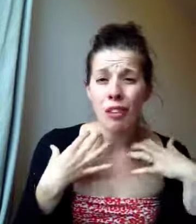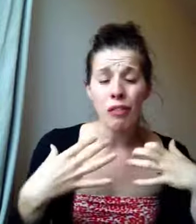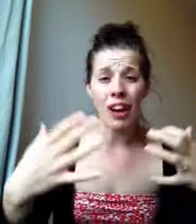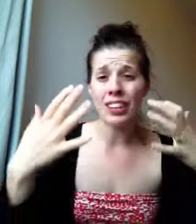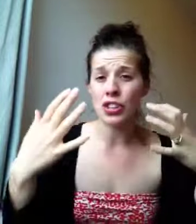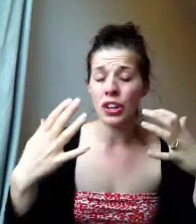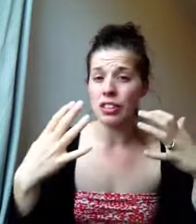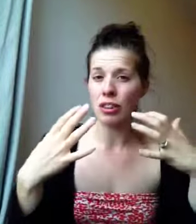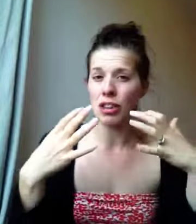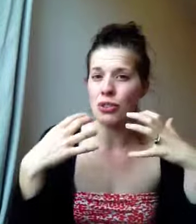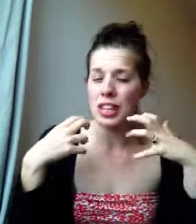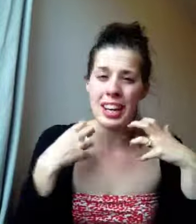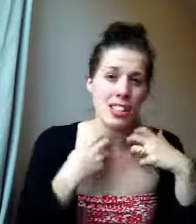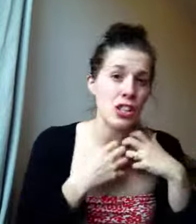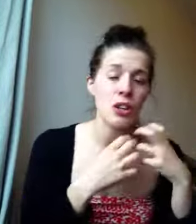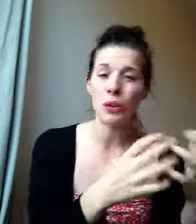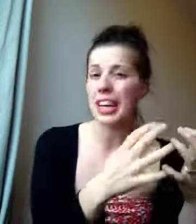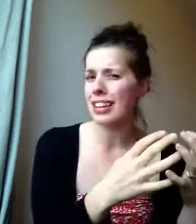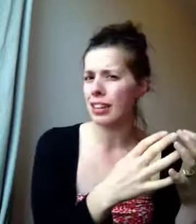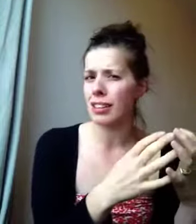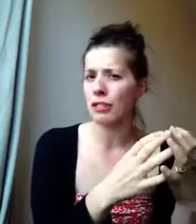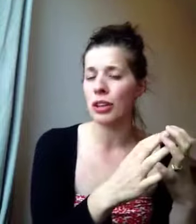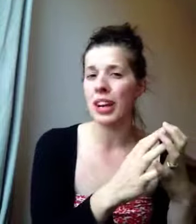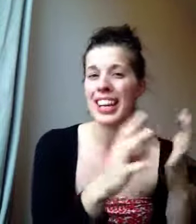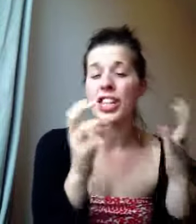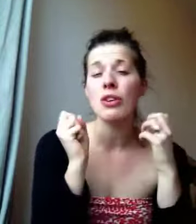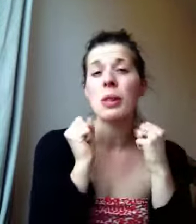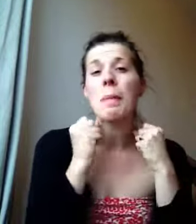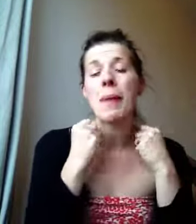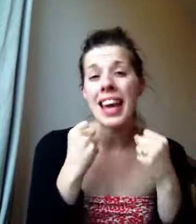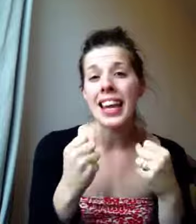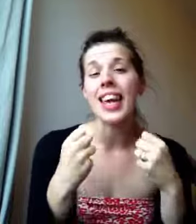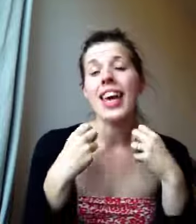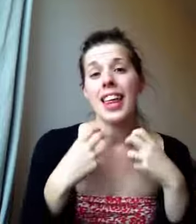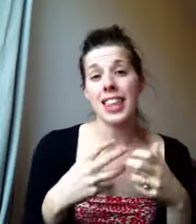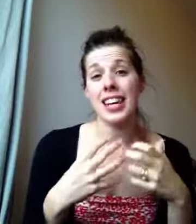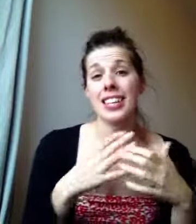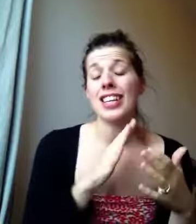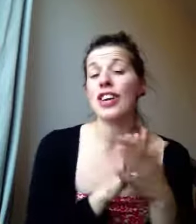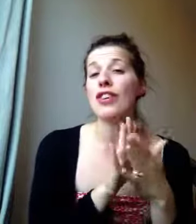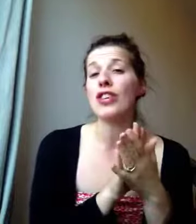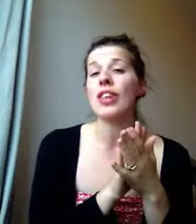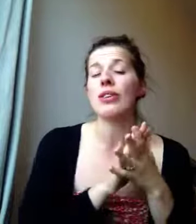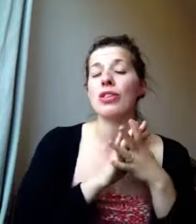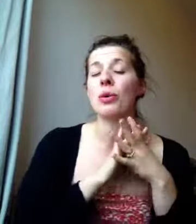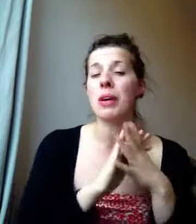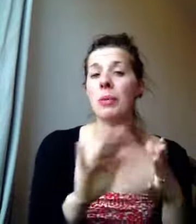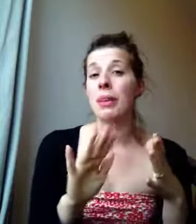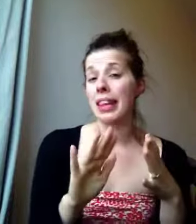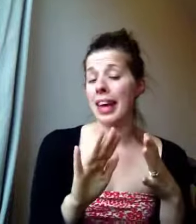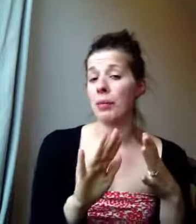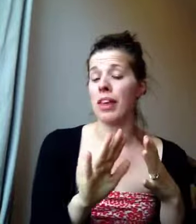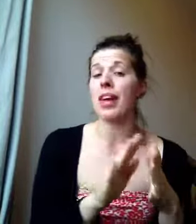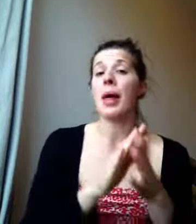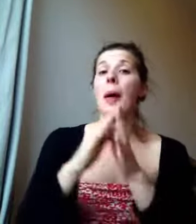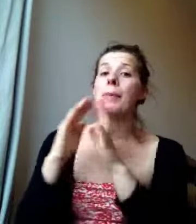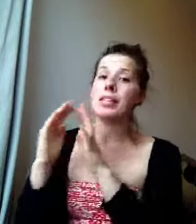refined sugars aren't in your diet, so you don't eat tons of gluten. And actually those are the main things, and actually if you do those you'll be completely healthy, but